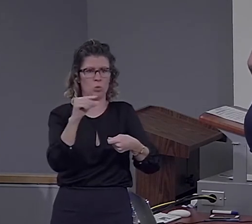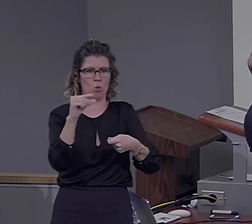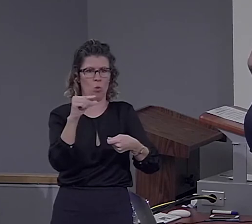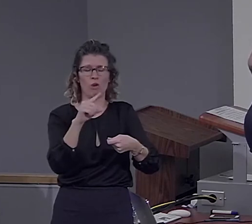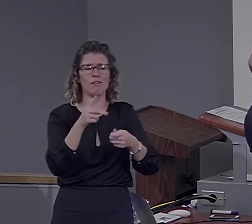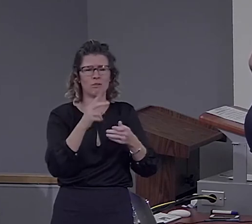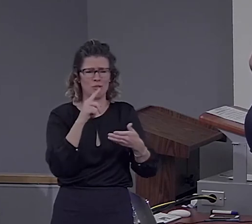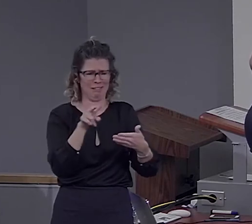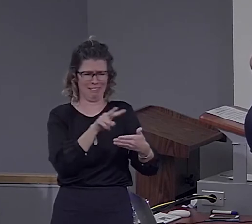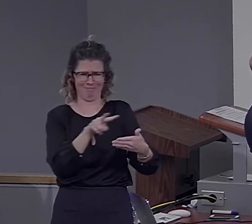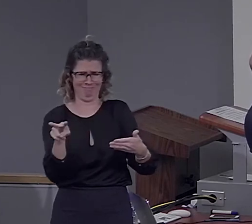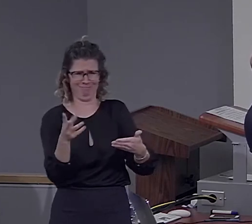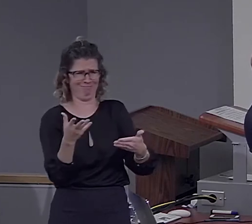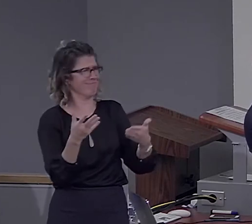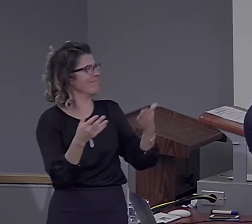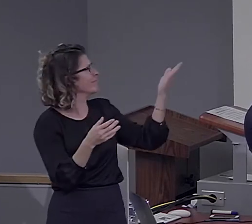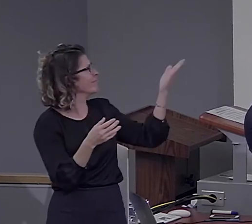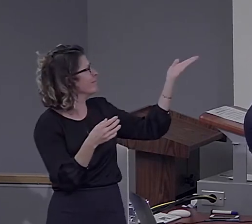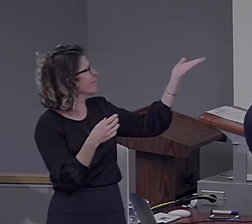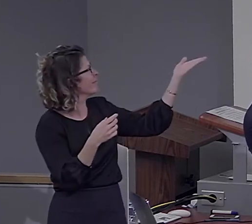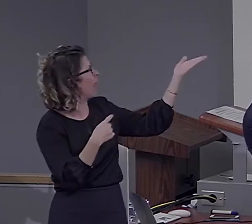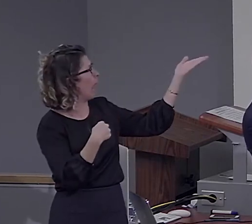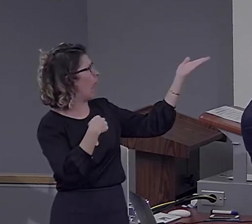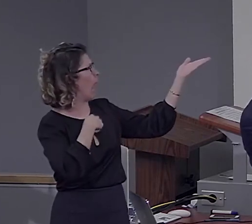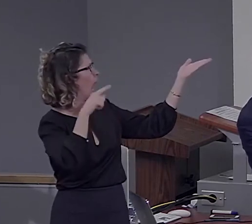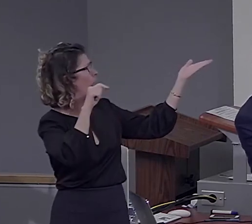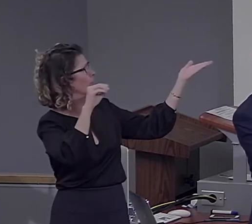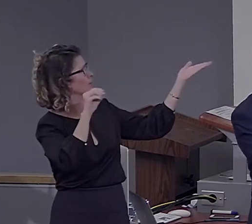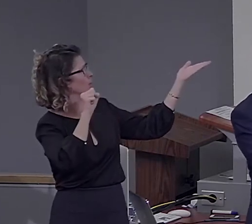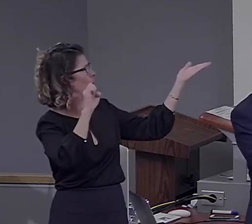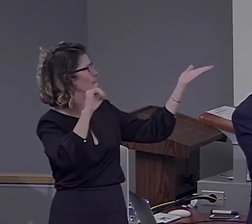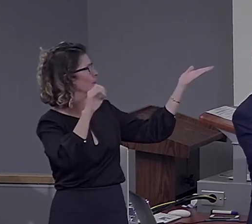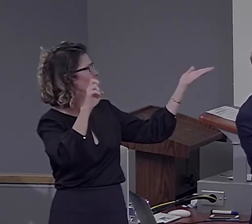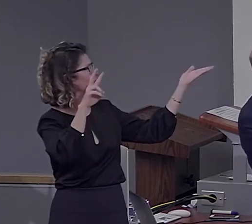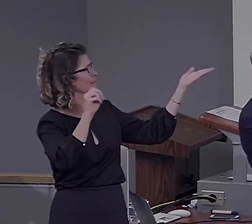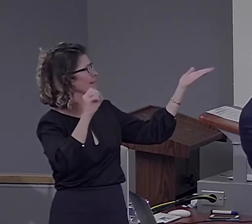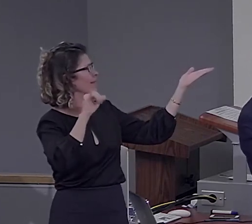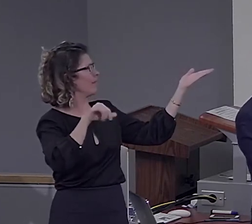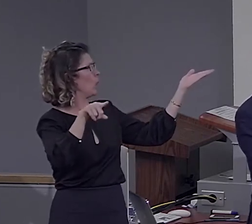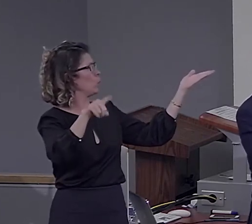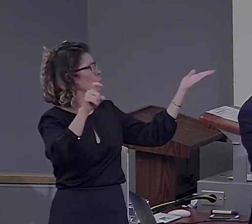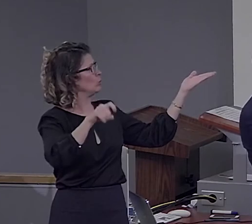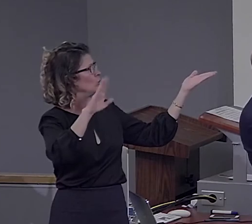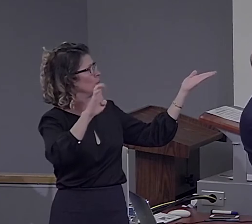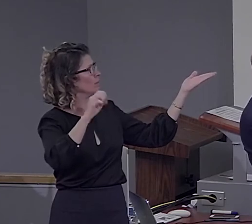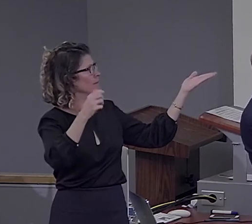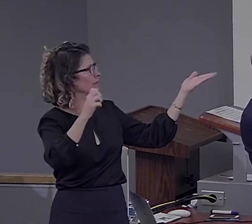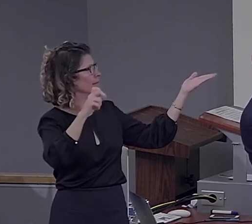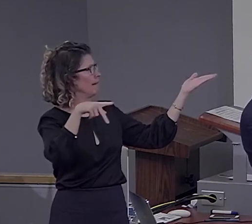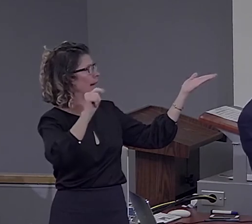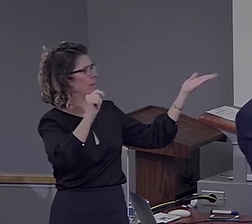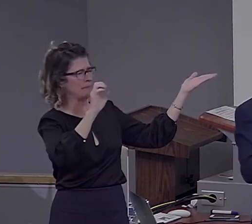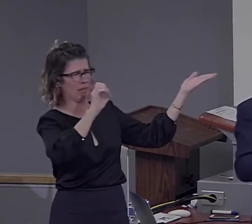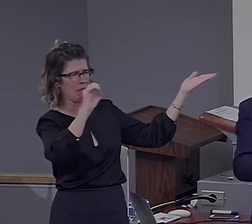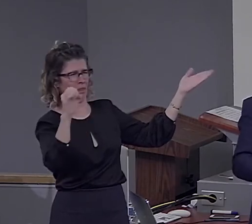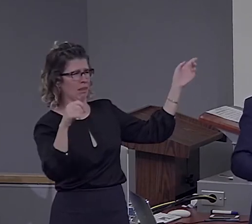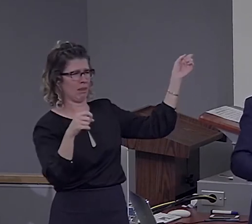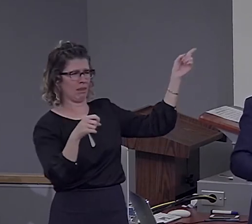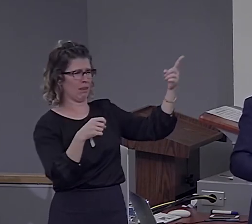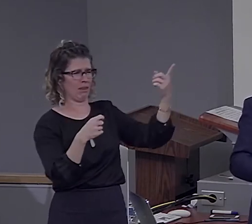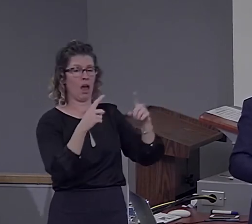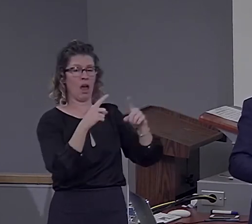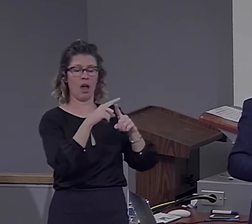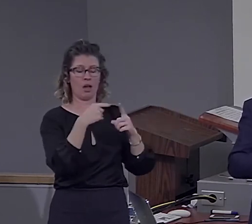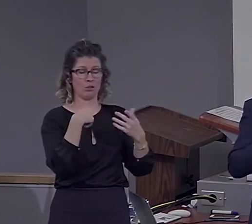deceive that you should be get the tropeufle of your true viral freight. This is meaningless. But you get the idea that you can still do the